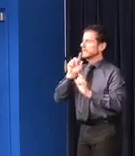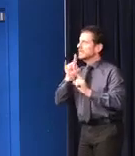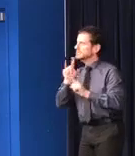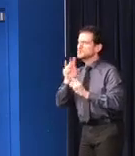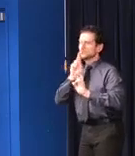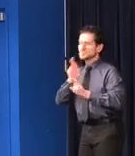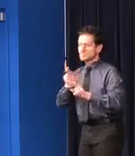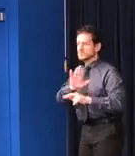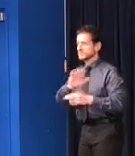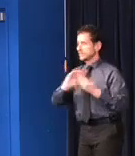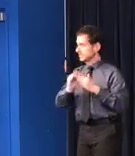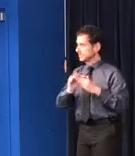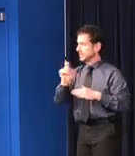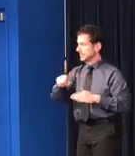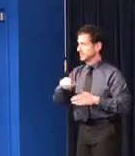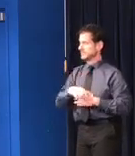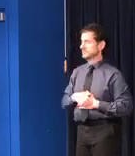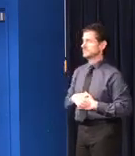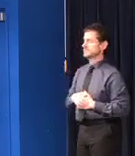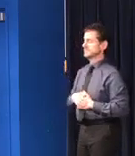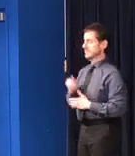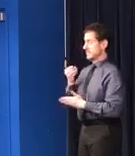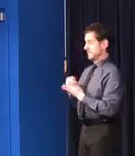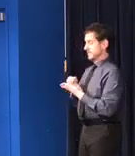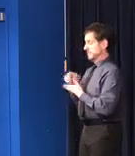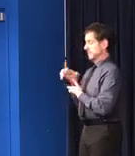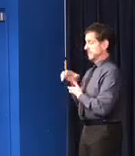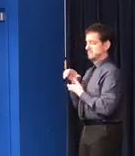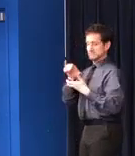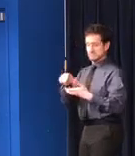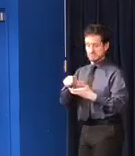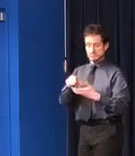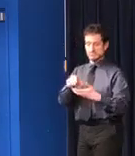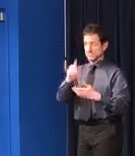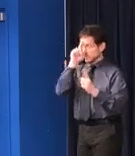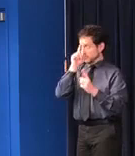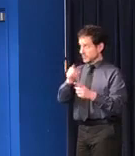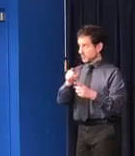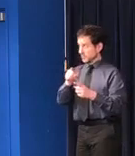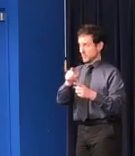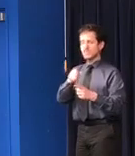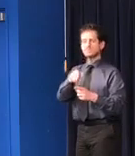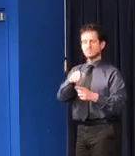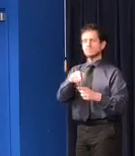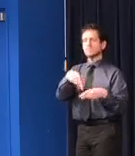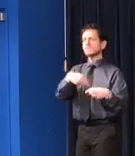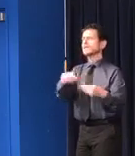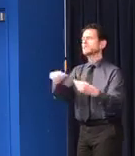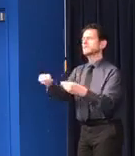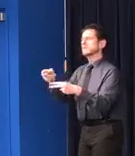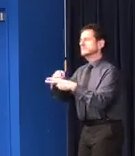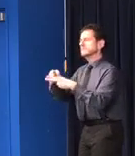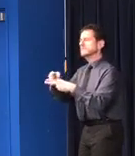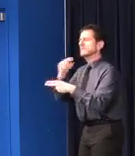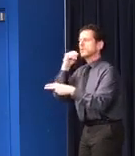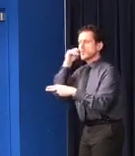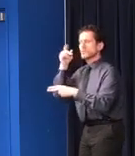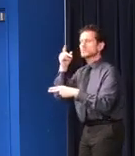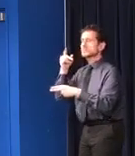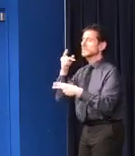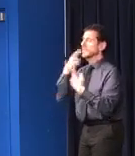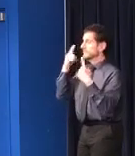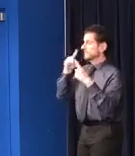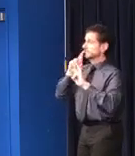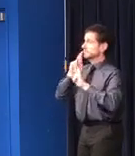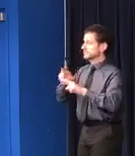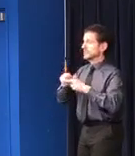throughout this The funds are intended to provide the temporary lodging costs for an effective response to the